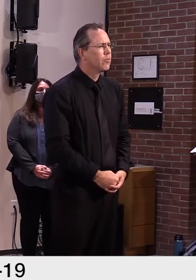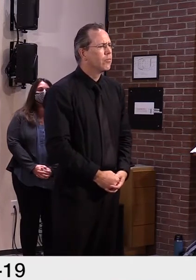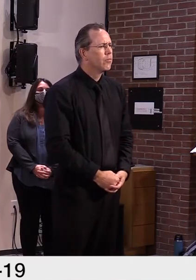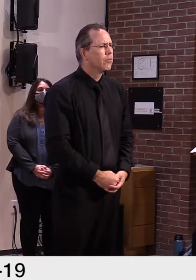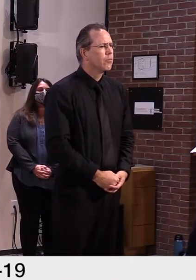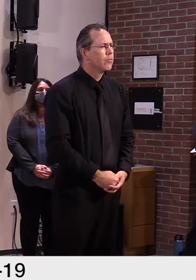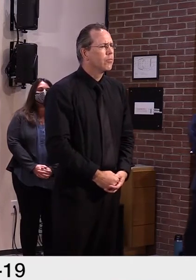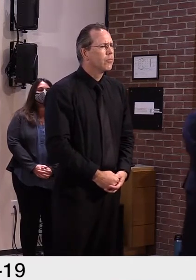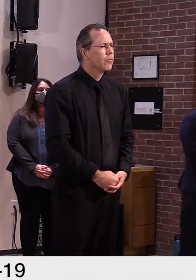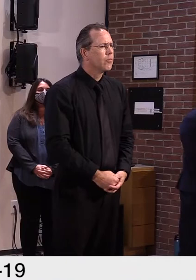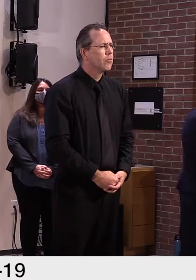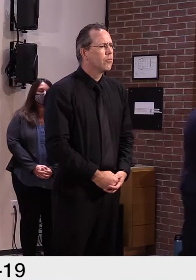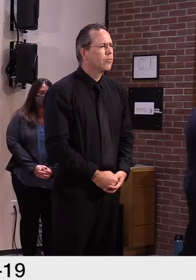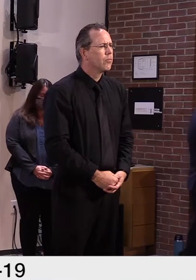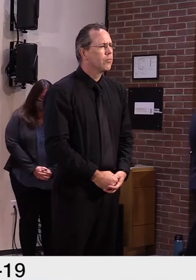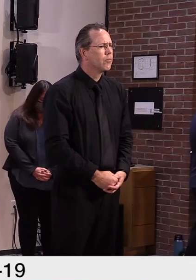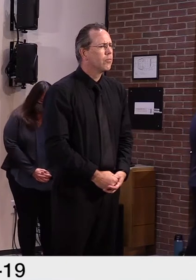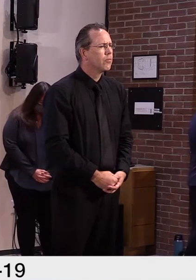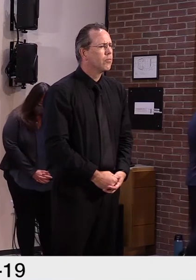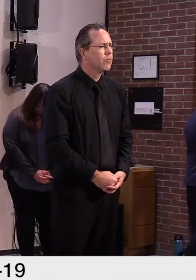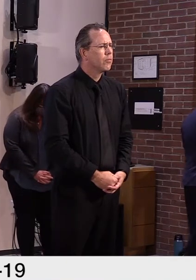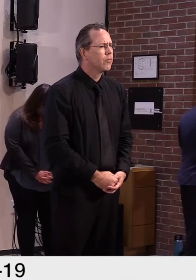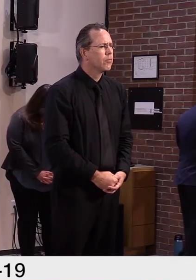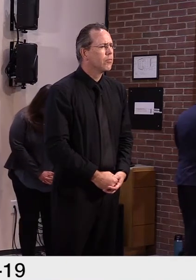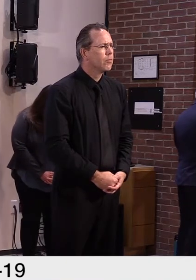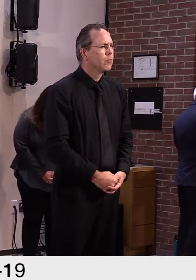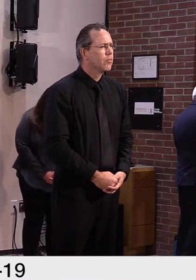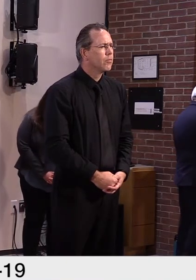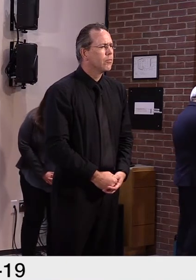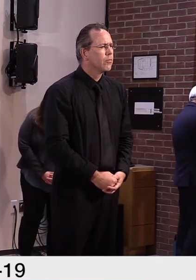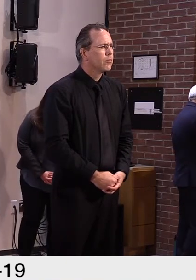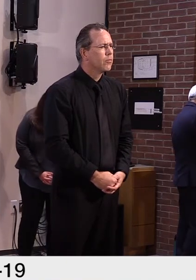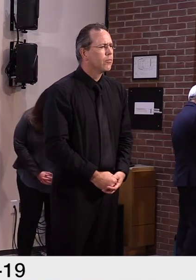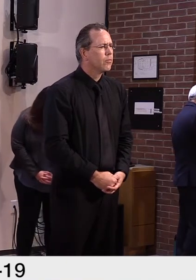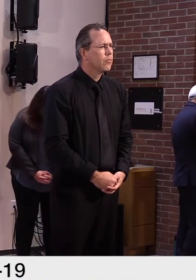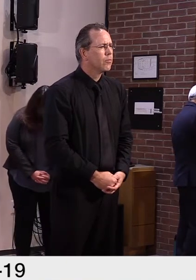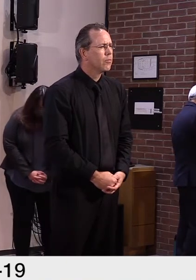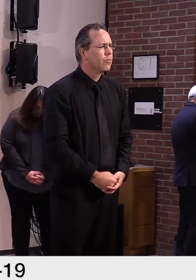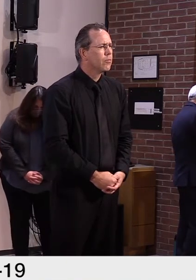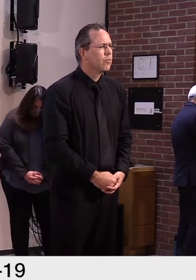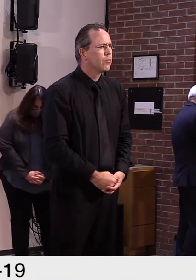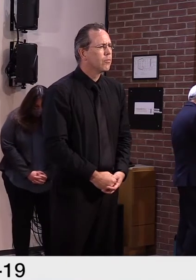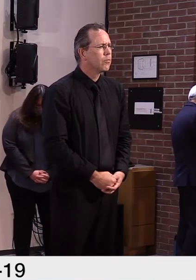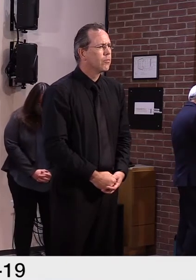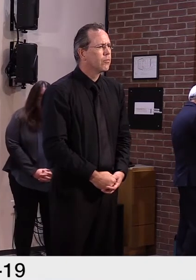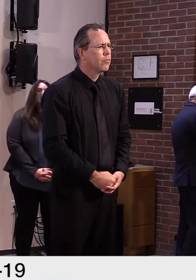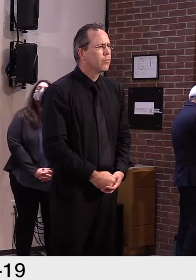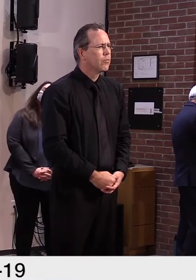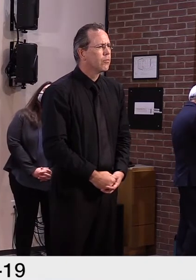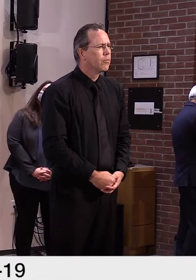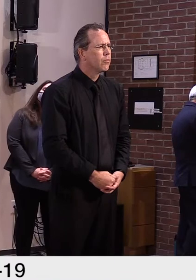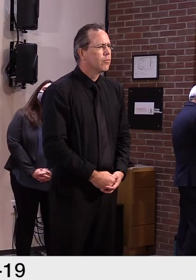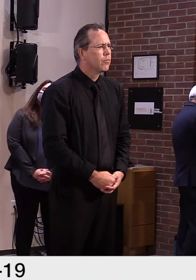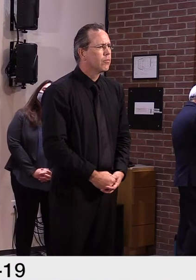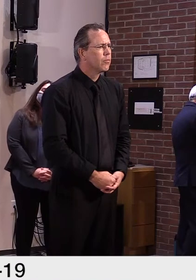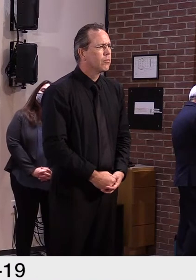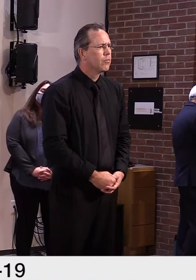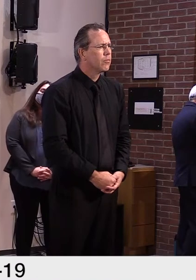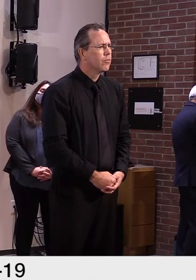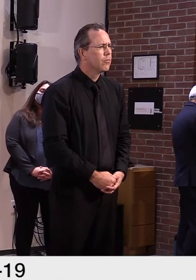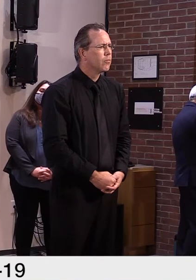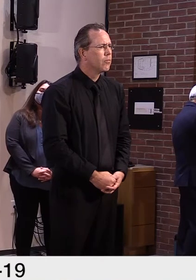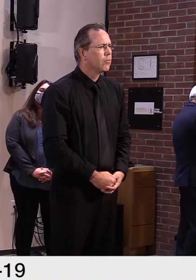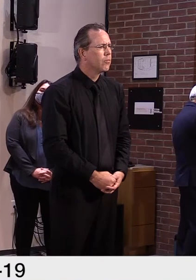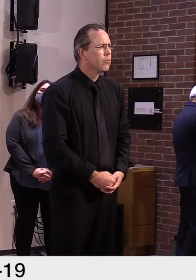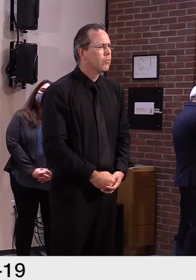after there was a couple of fatal on Route seven. Just a few miles away. Your administration has a temporary directive in place ordered the state